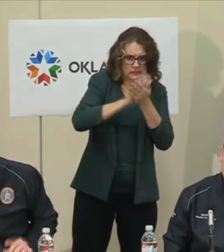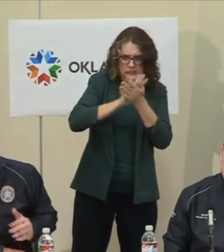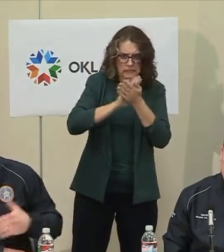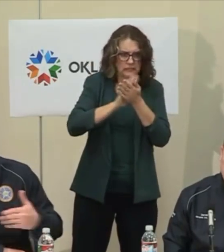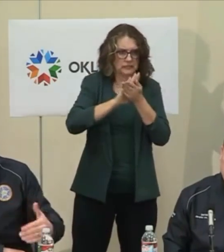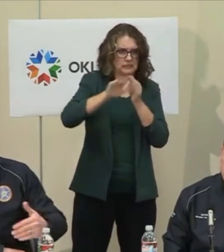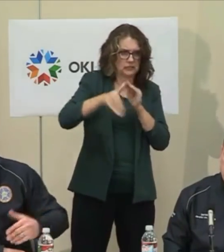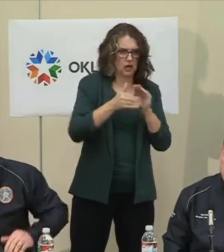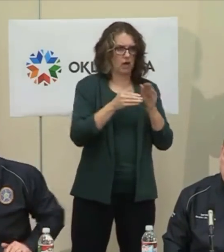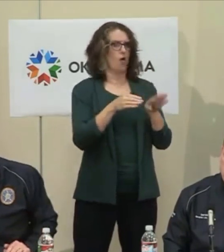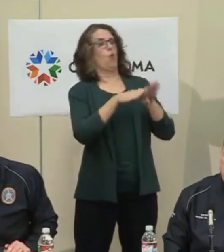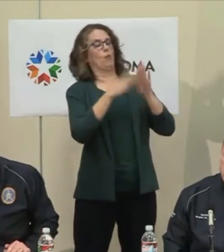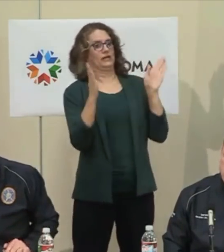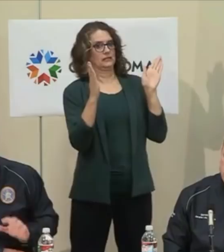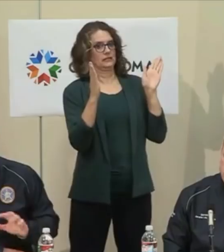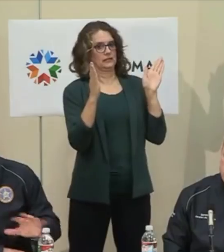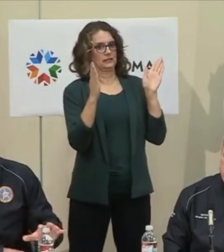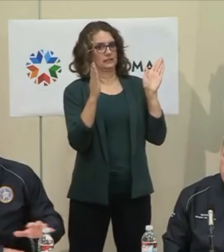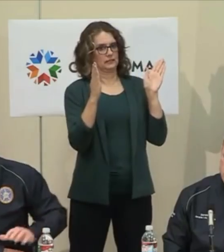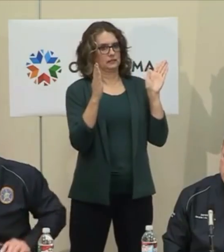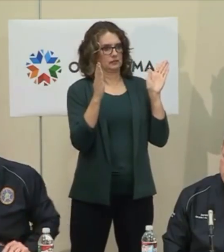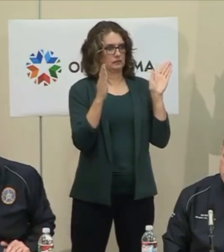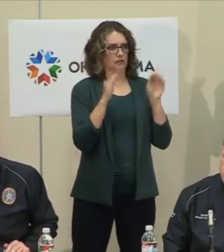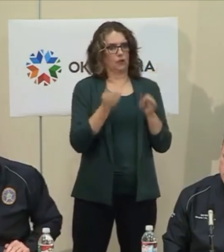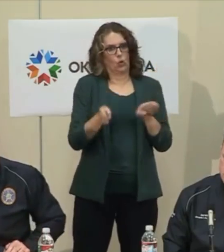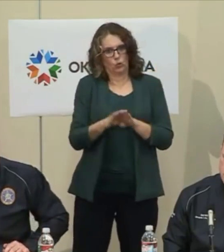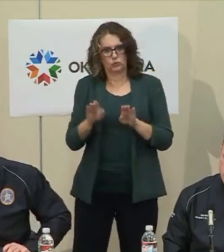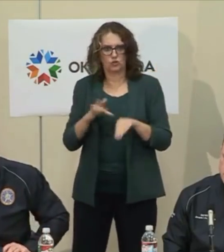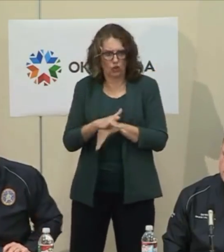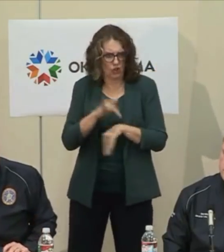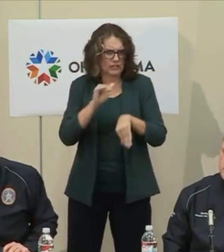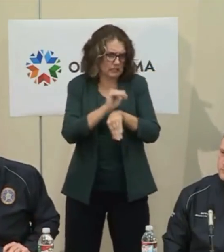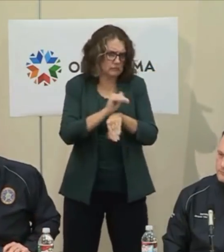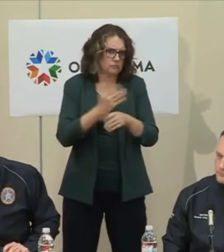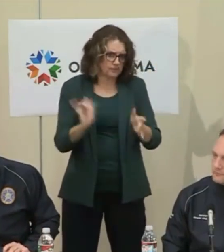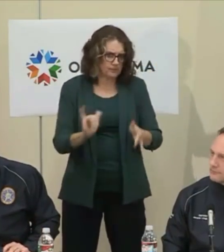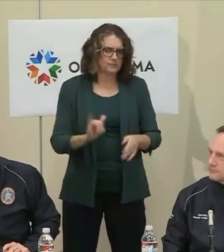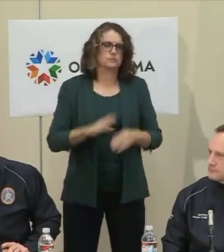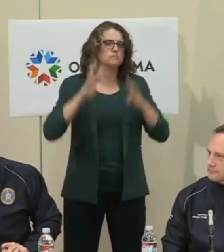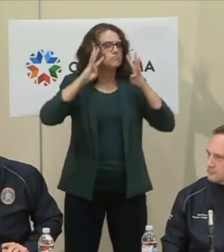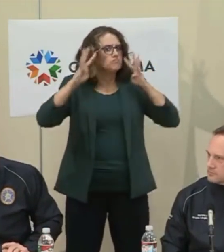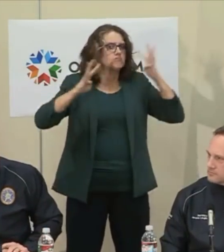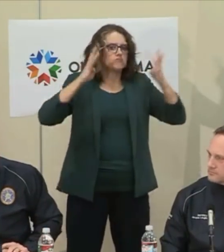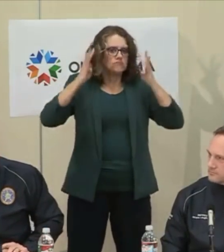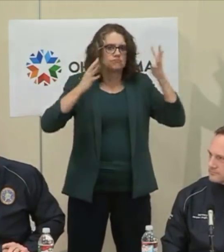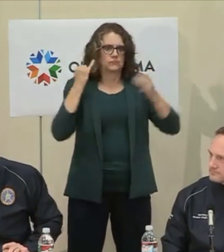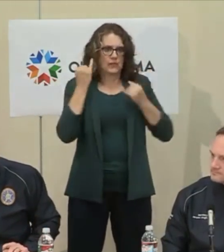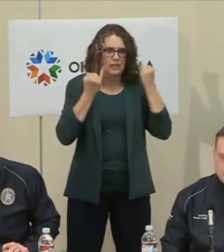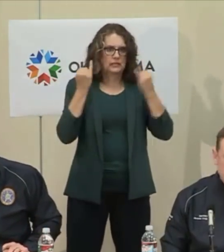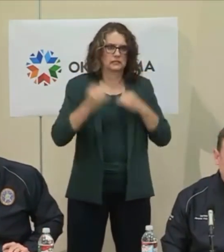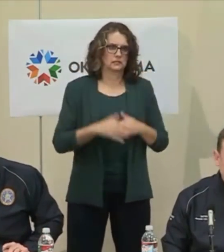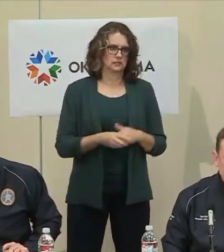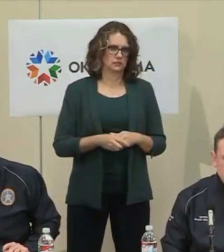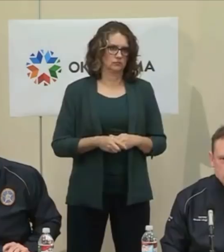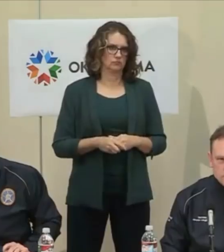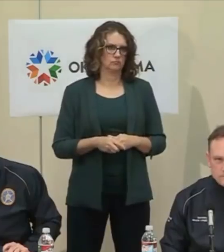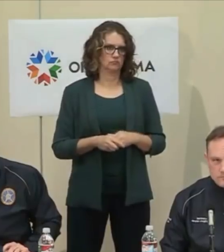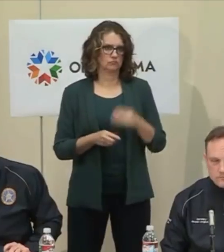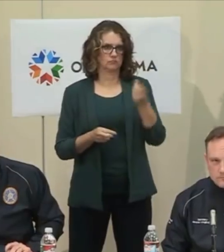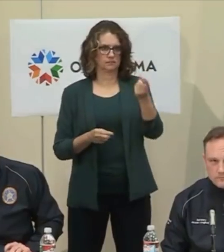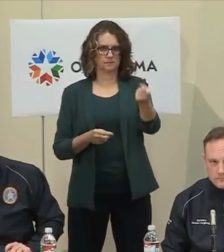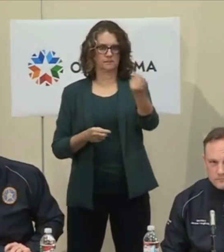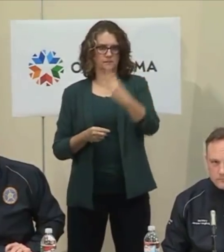And so we've just got to be innovative, and we're hearing that all over from the different business communities, and that's my message to them. I don't know what's a